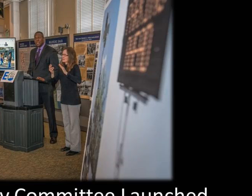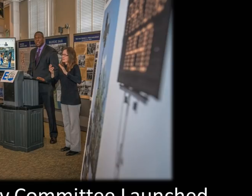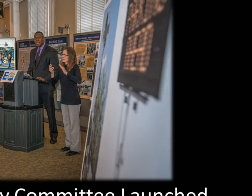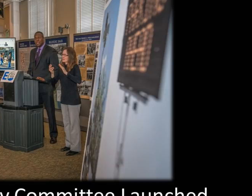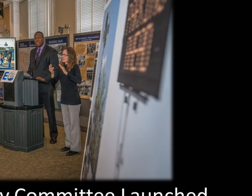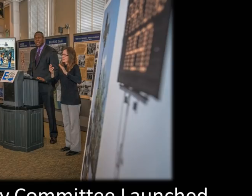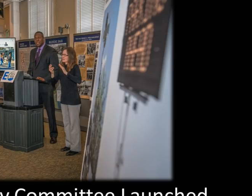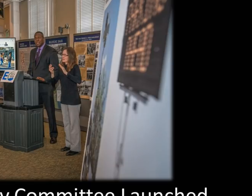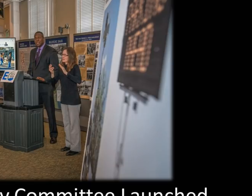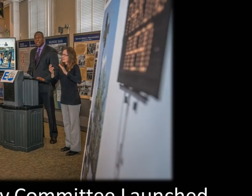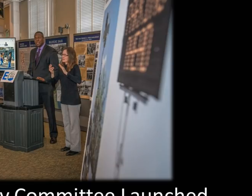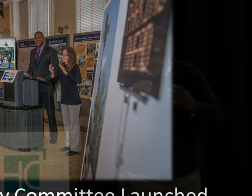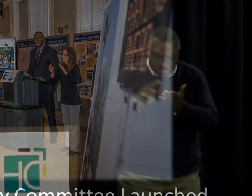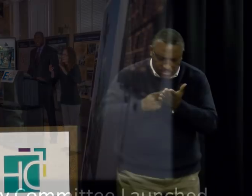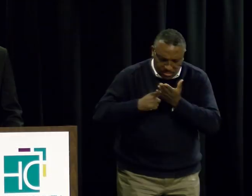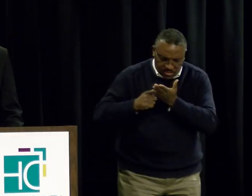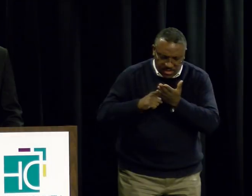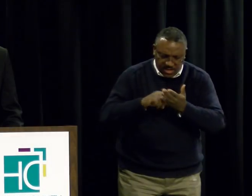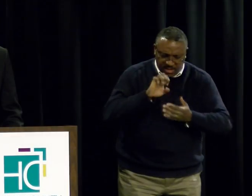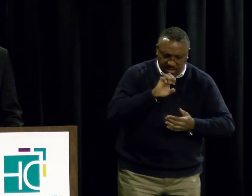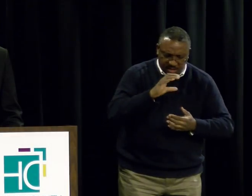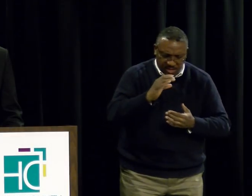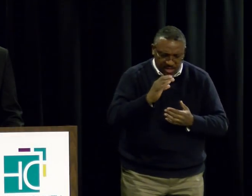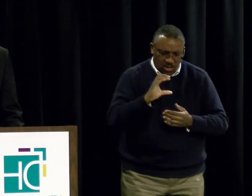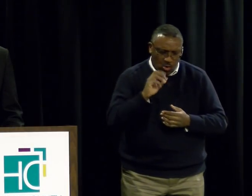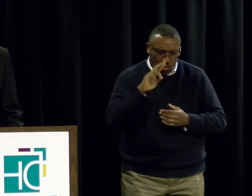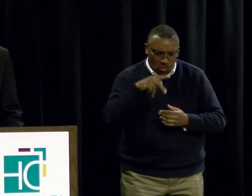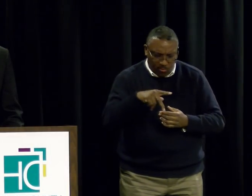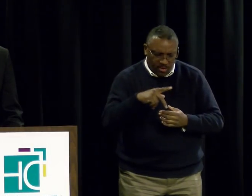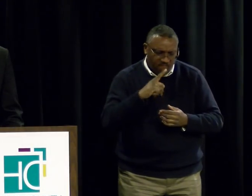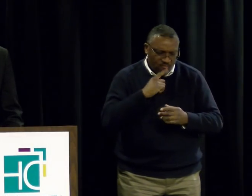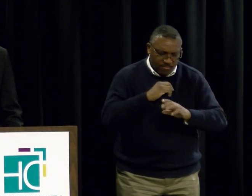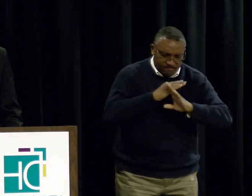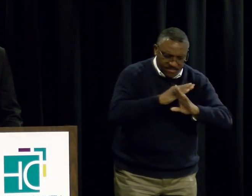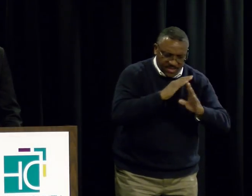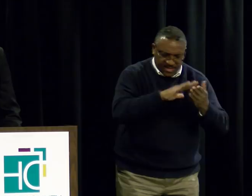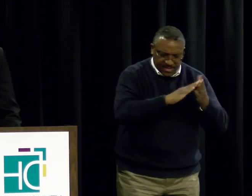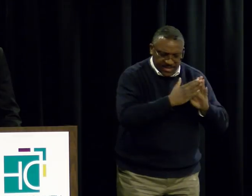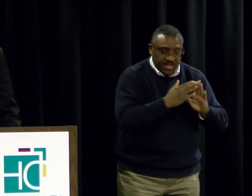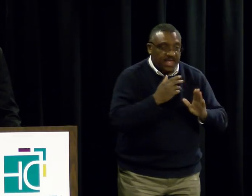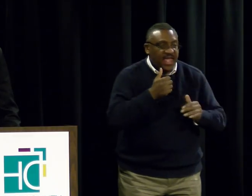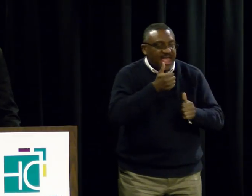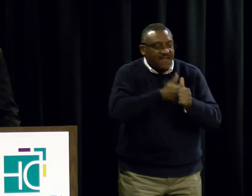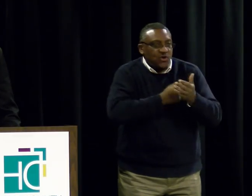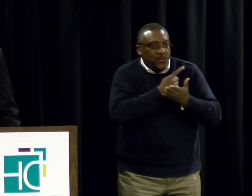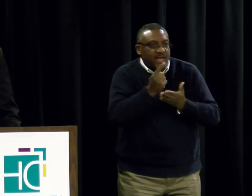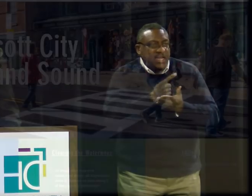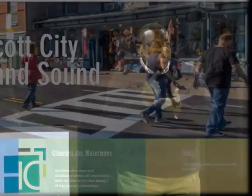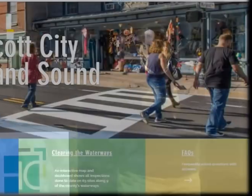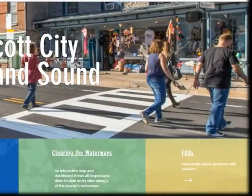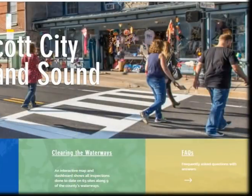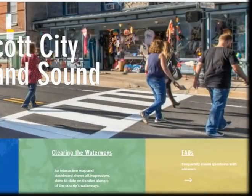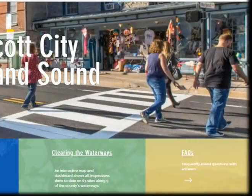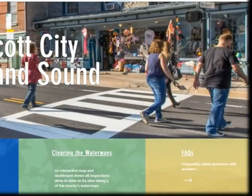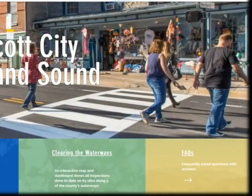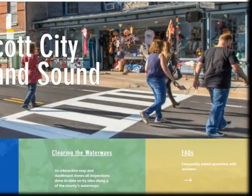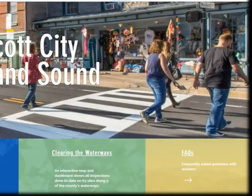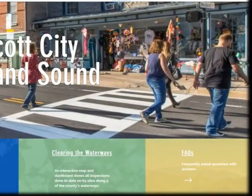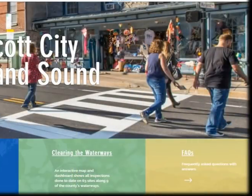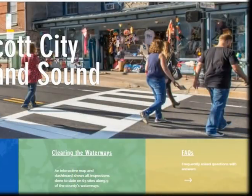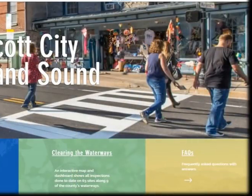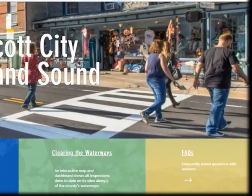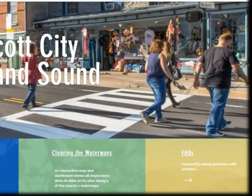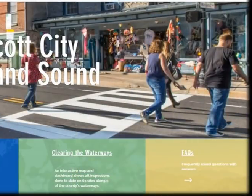Corporation. We're making progress on our plans on a weekly basis, and I ask that you follow our website,